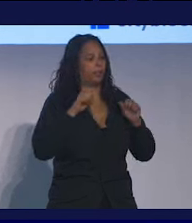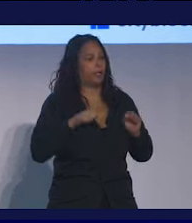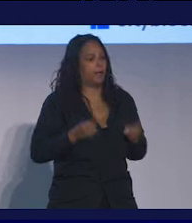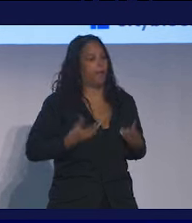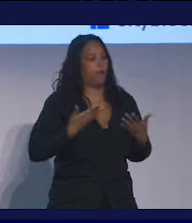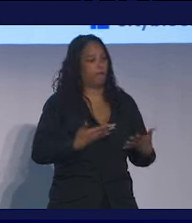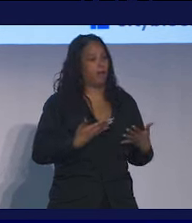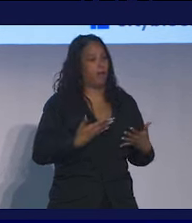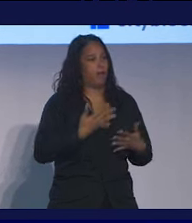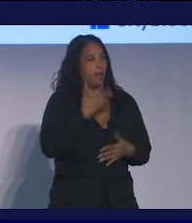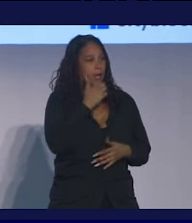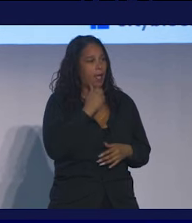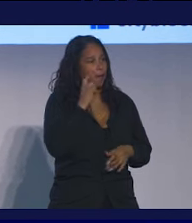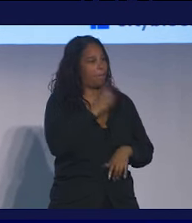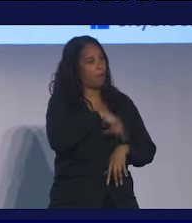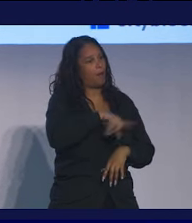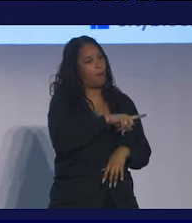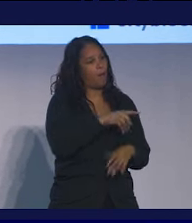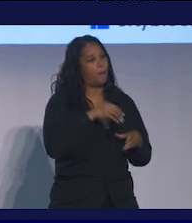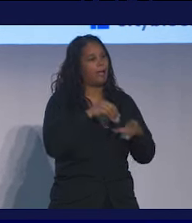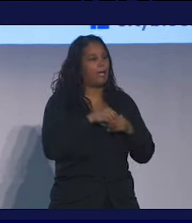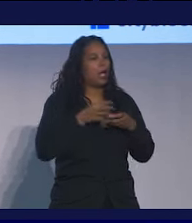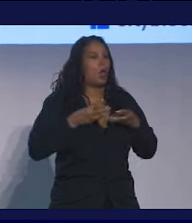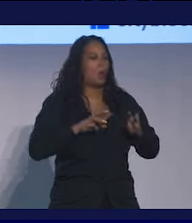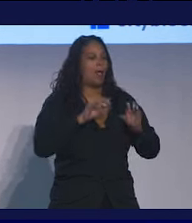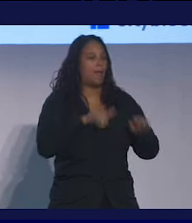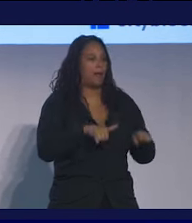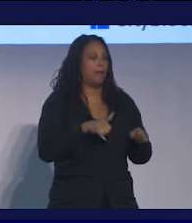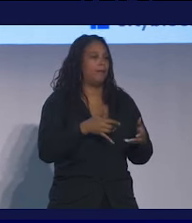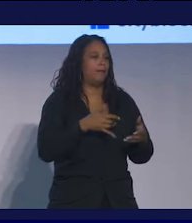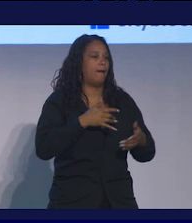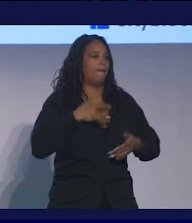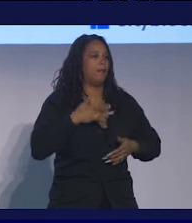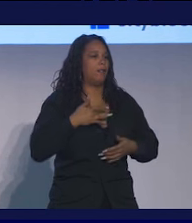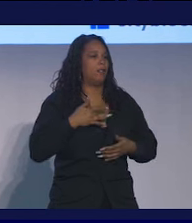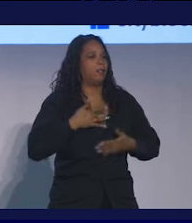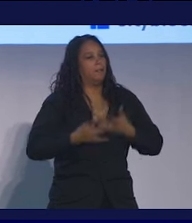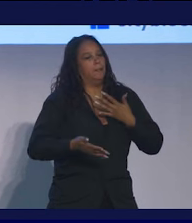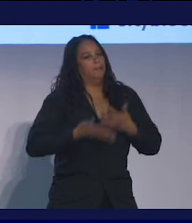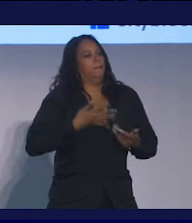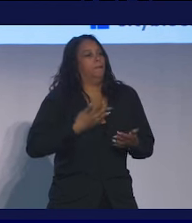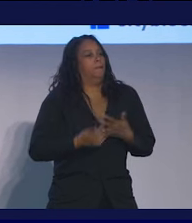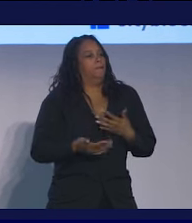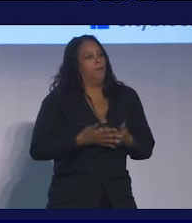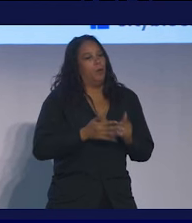in a way that really resonates for them. We have a net promoter score, which is a sort of